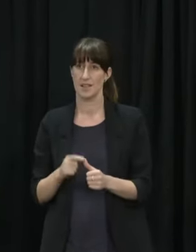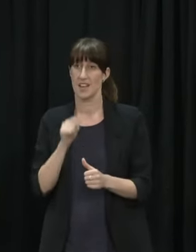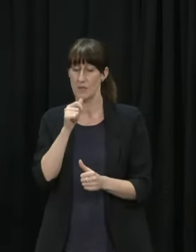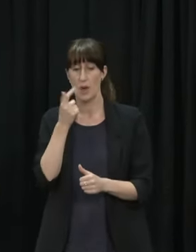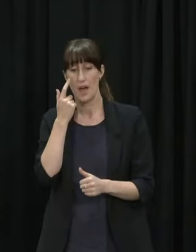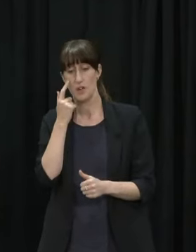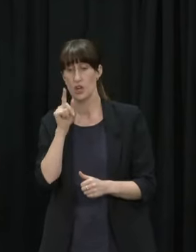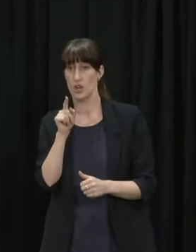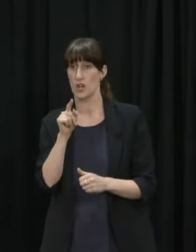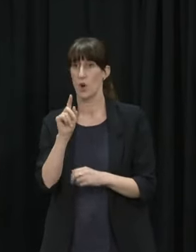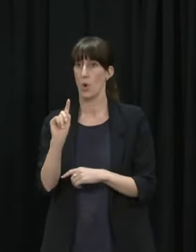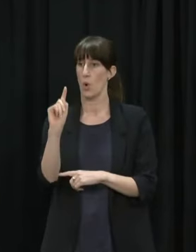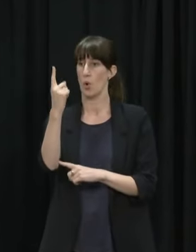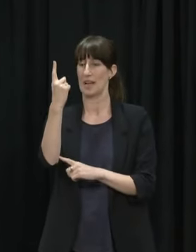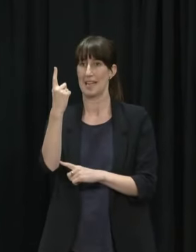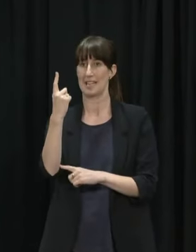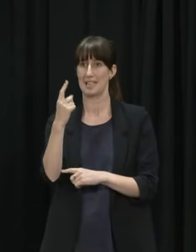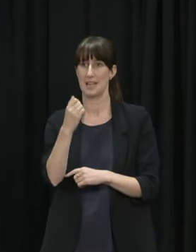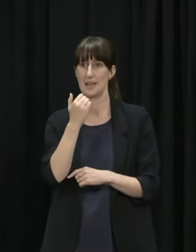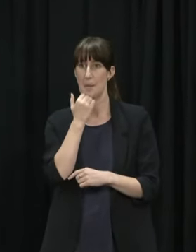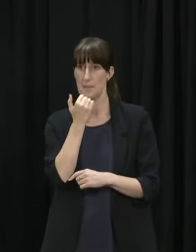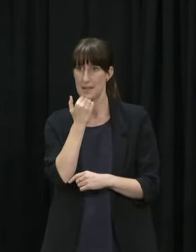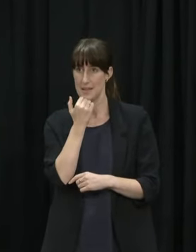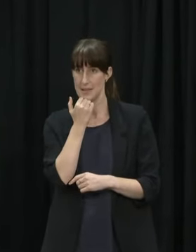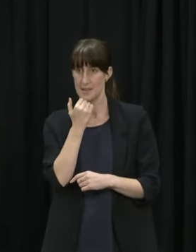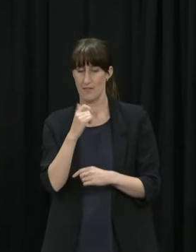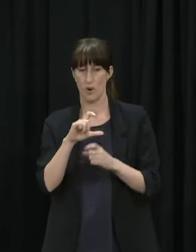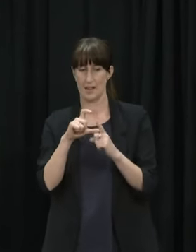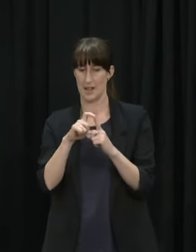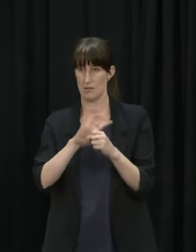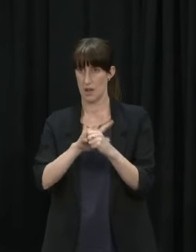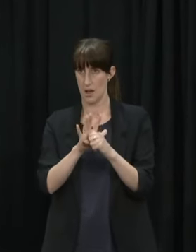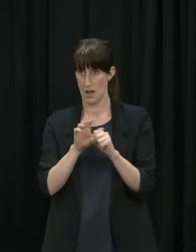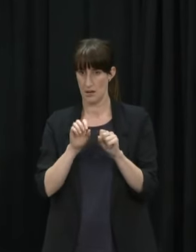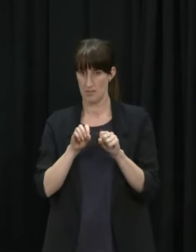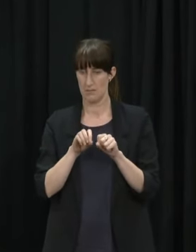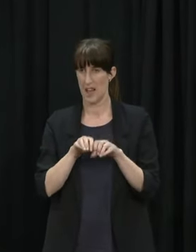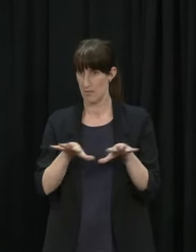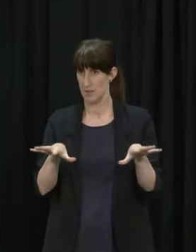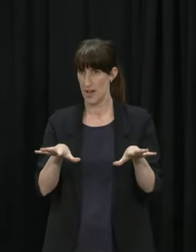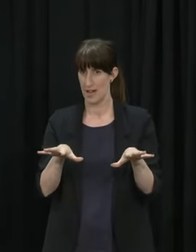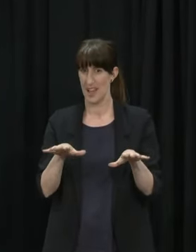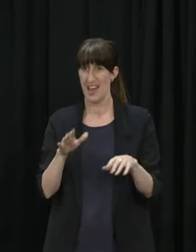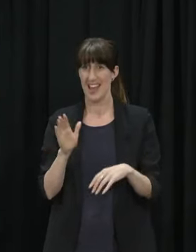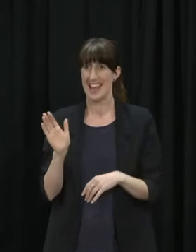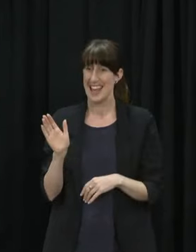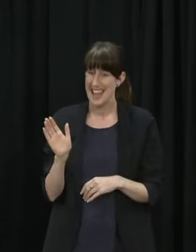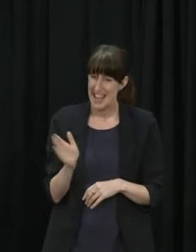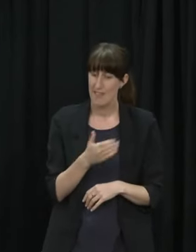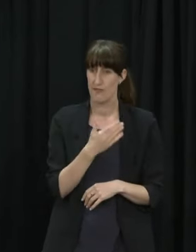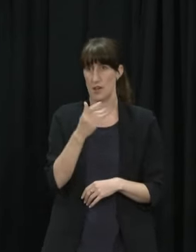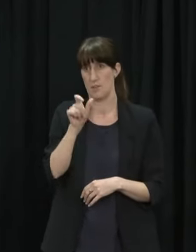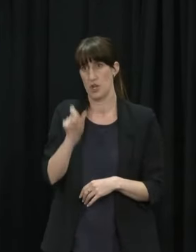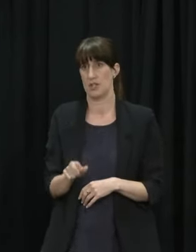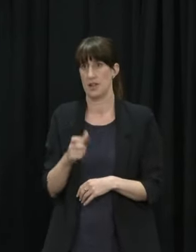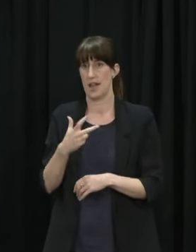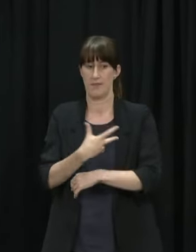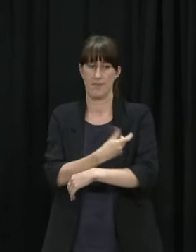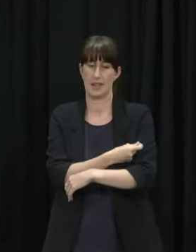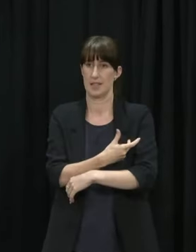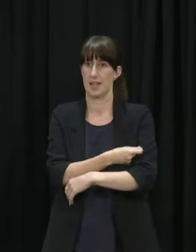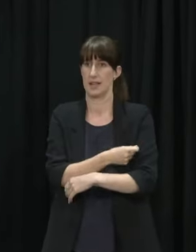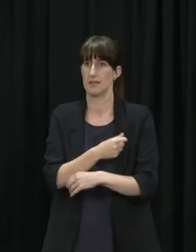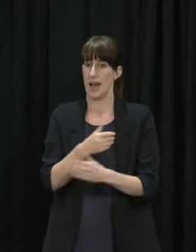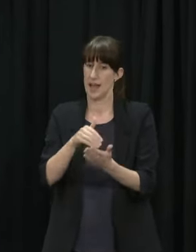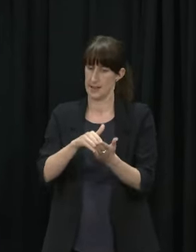has mattered every percentage has added and contributed to our efforts in Auckland there so I'm not setting a